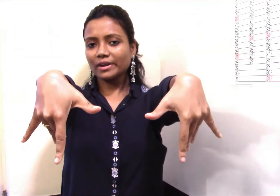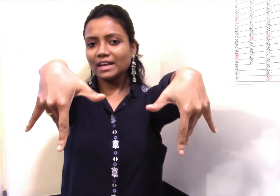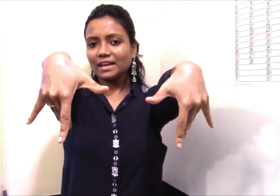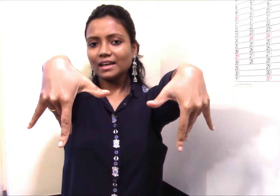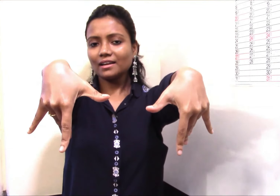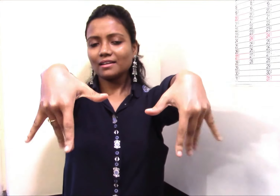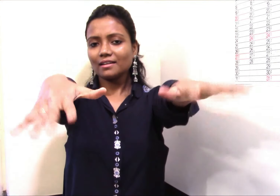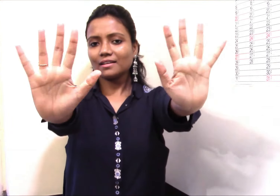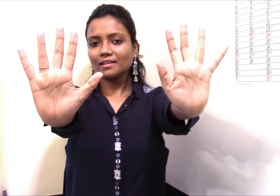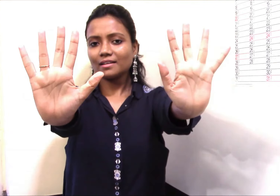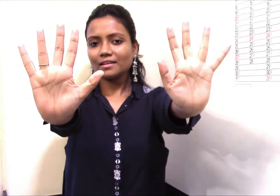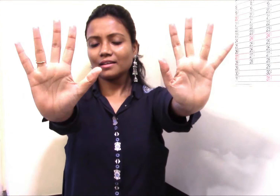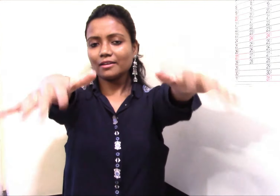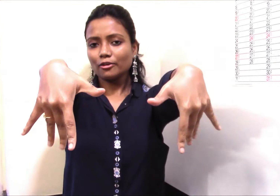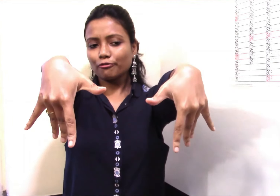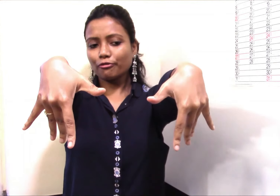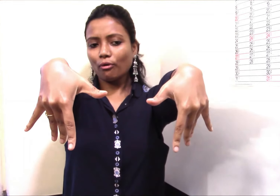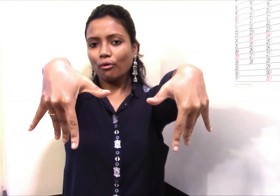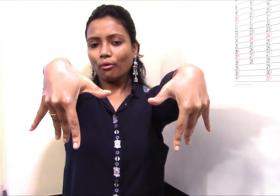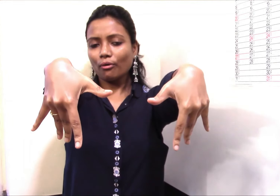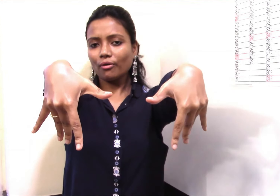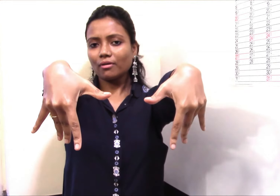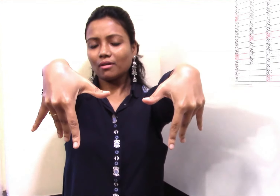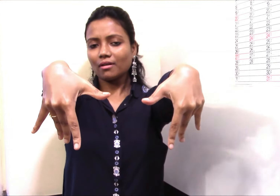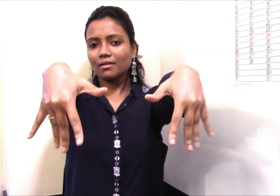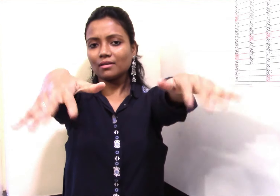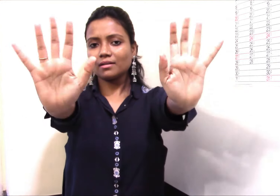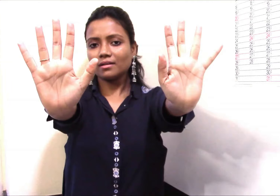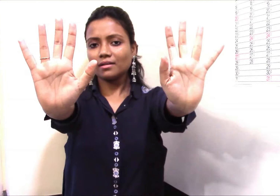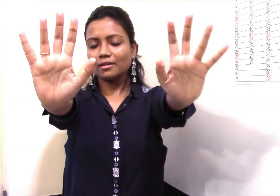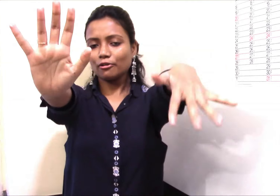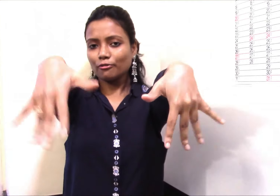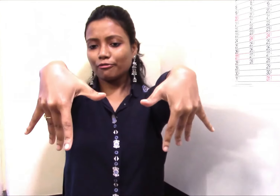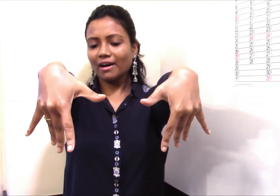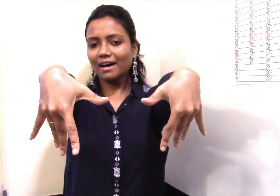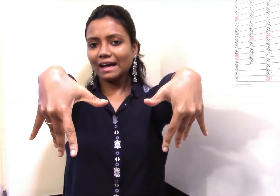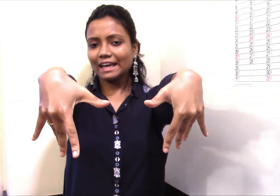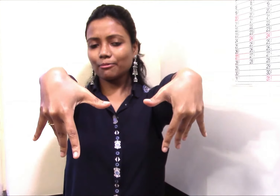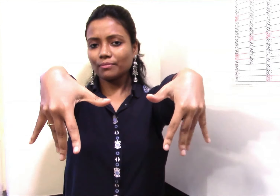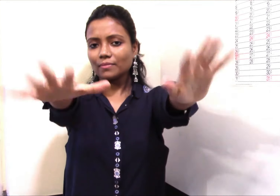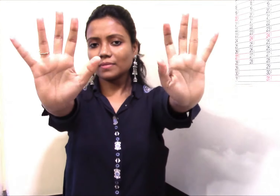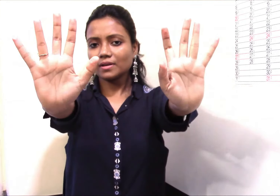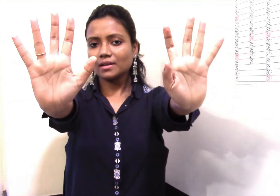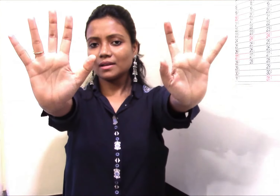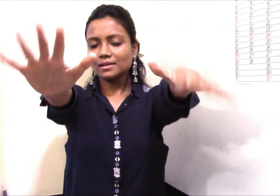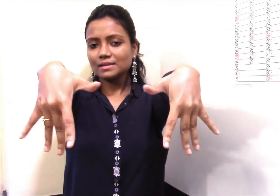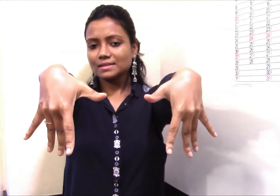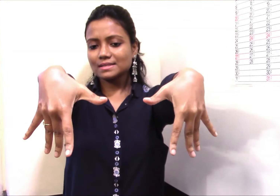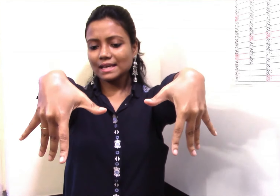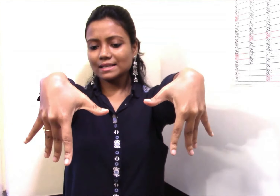three, four, five, six,